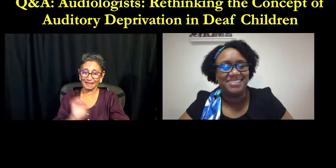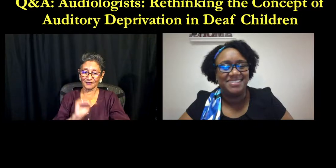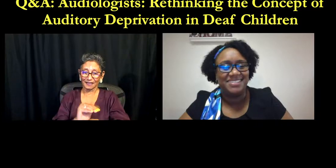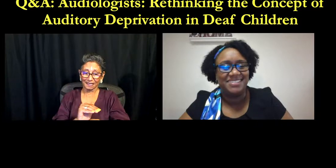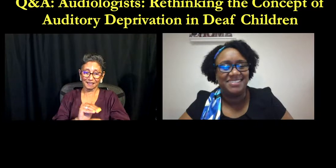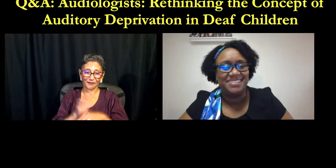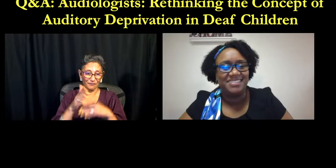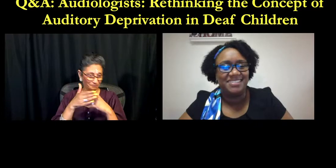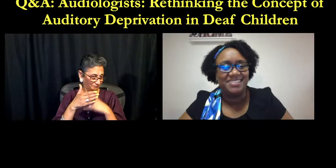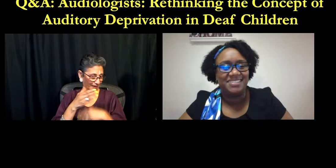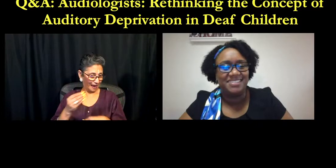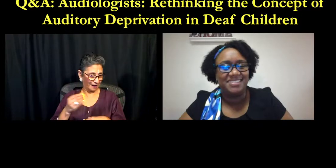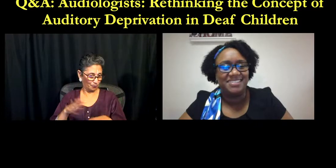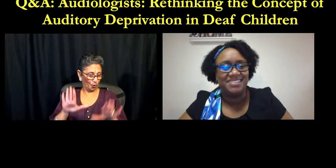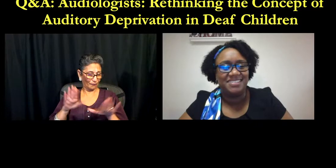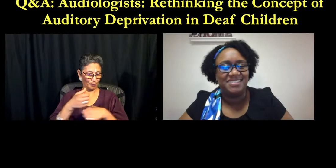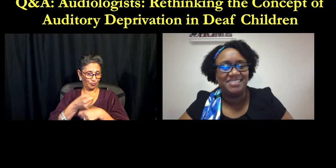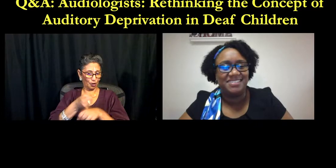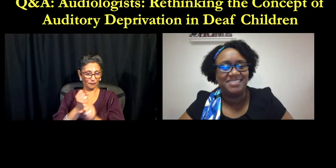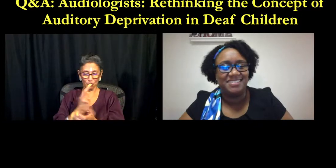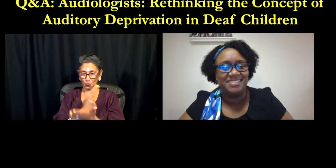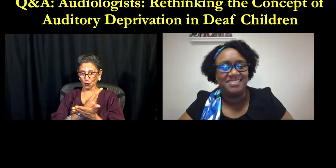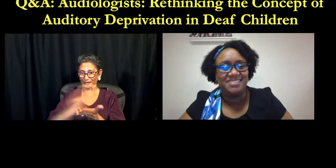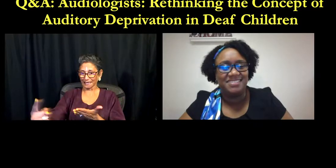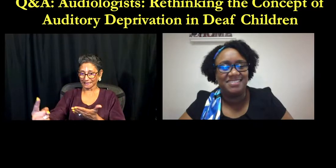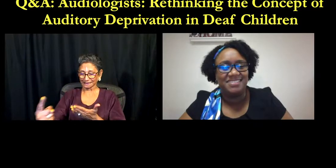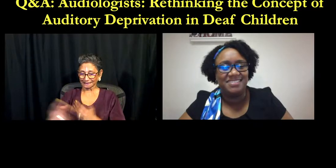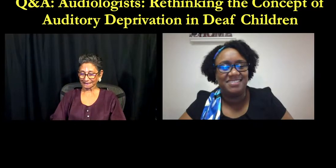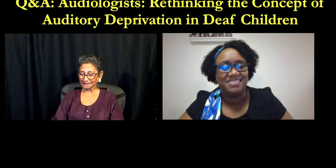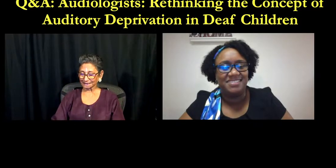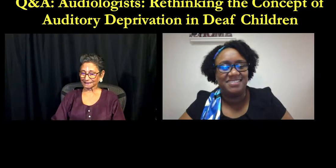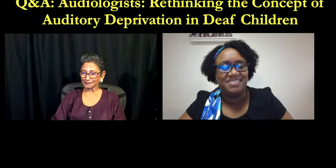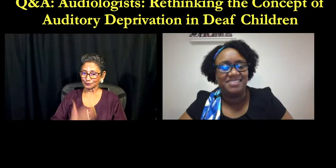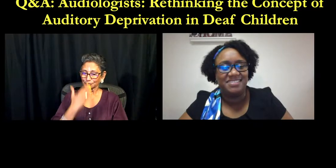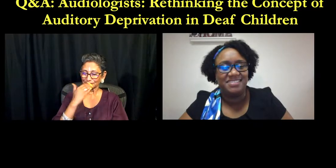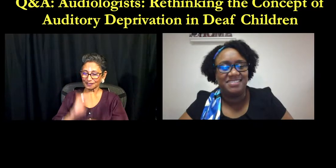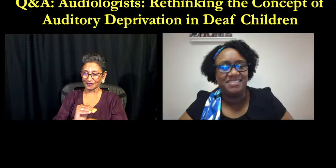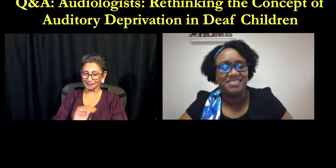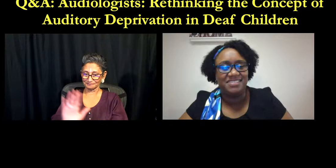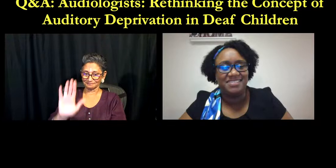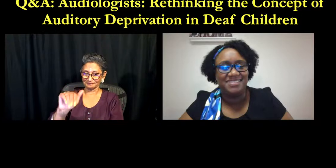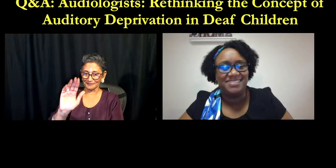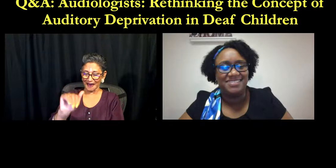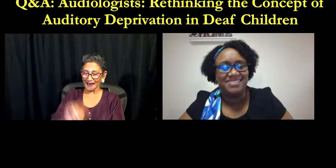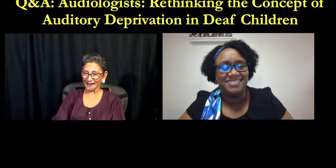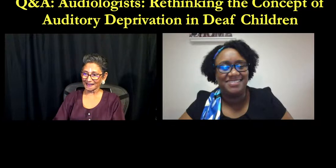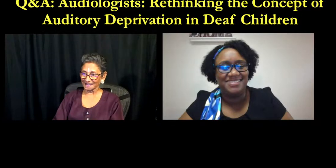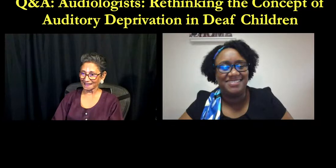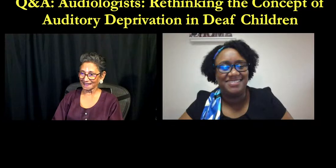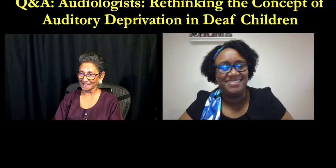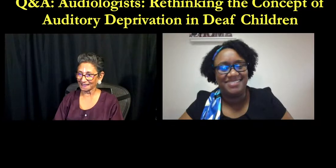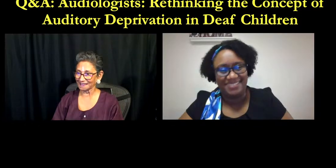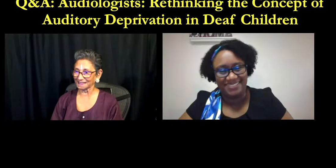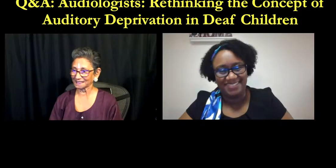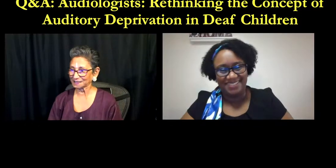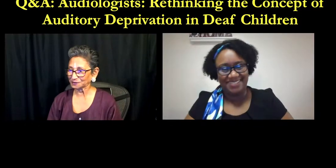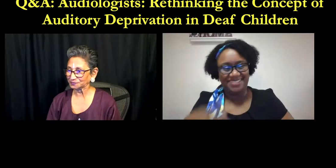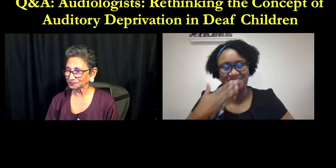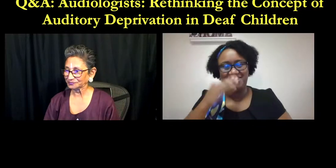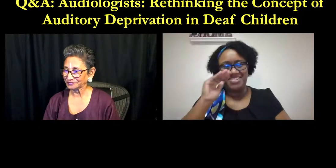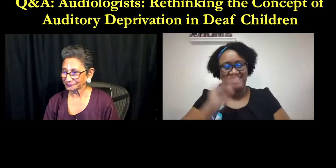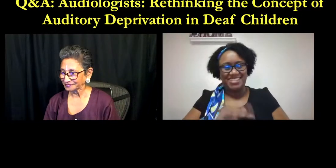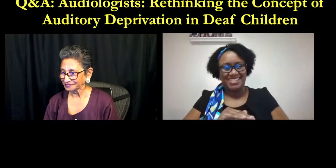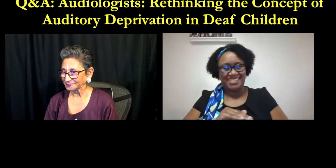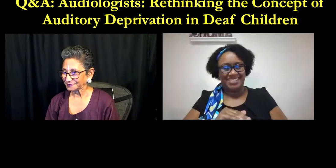and also thanks to miss mallory evans for presenting to us today and i